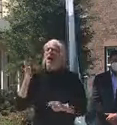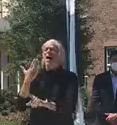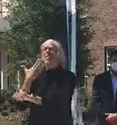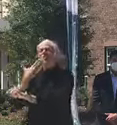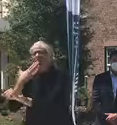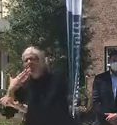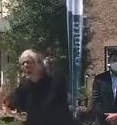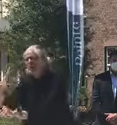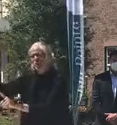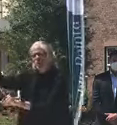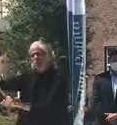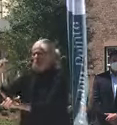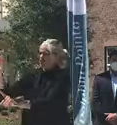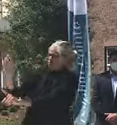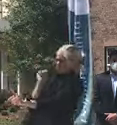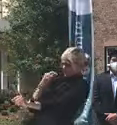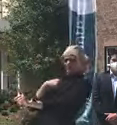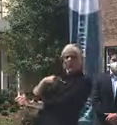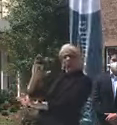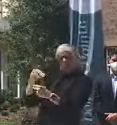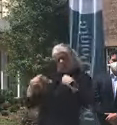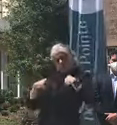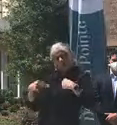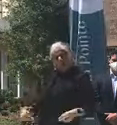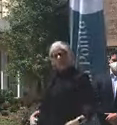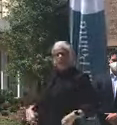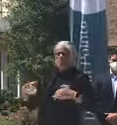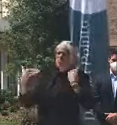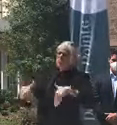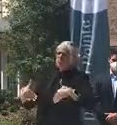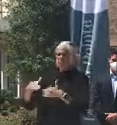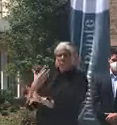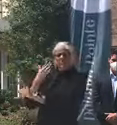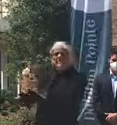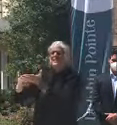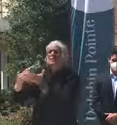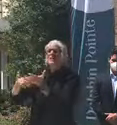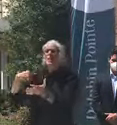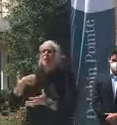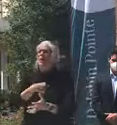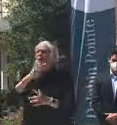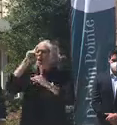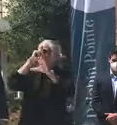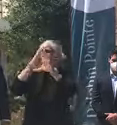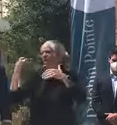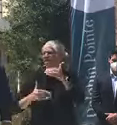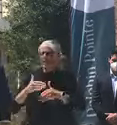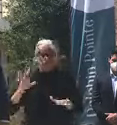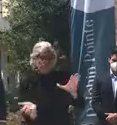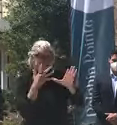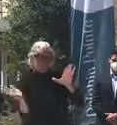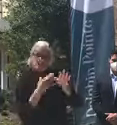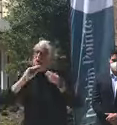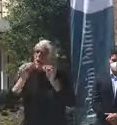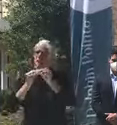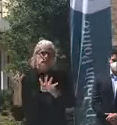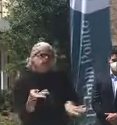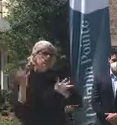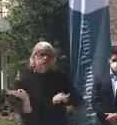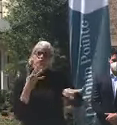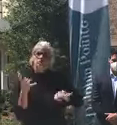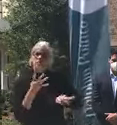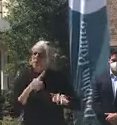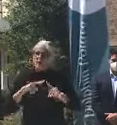beings. You I think we get lost in the fact of we got a lot of numbers out there. But these are real, decent, good people